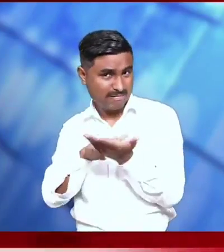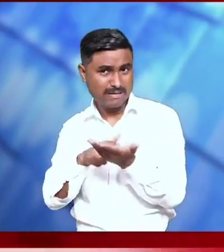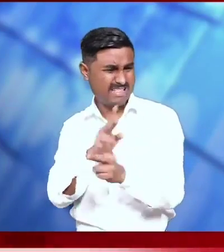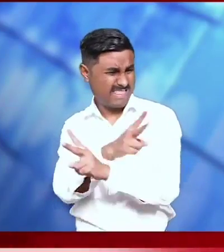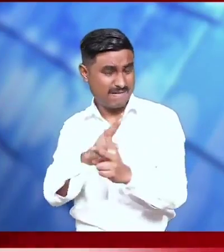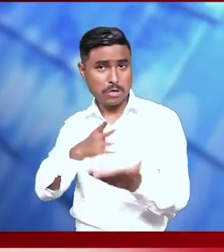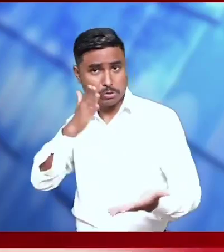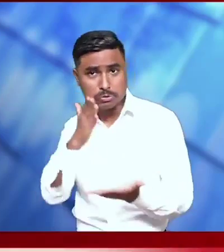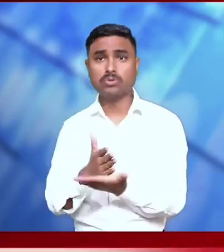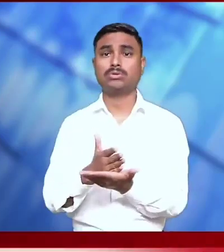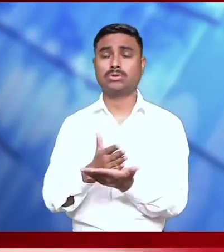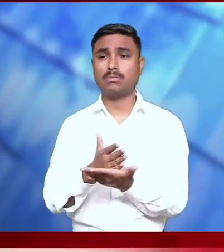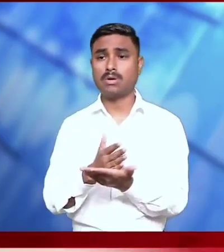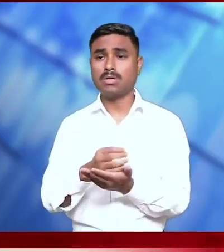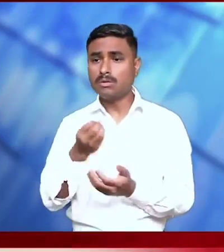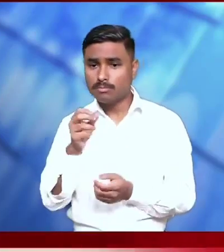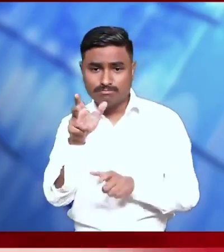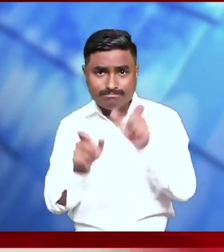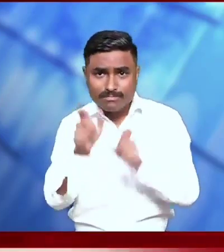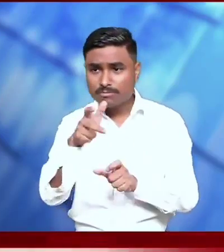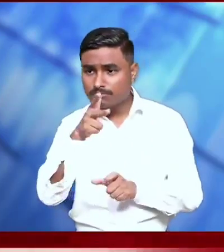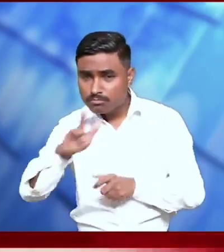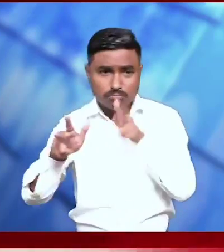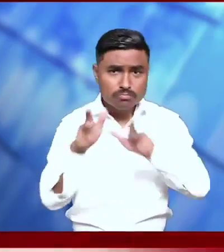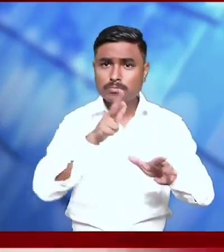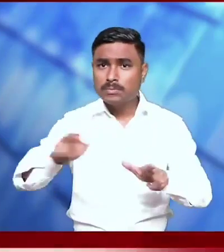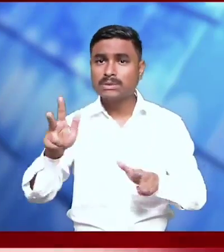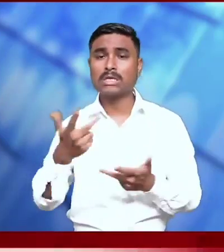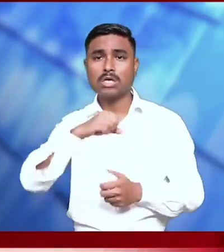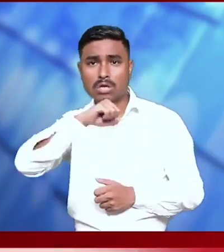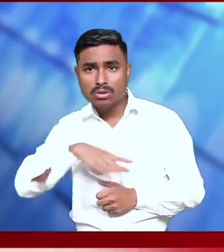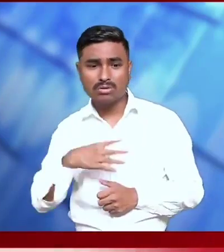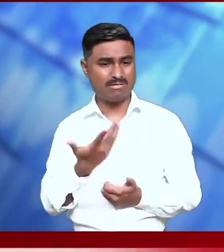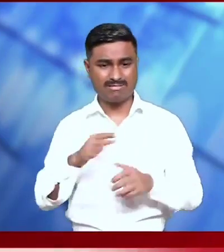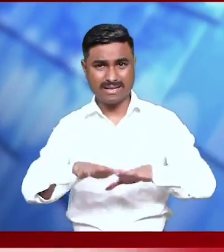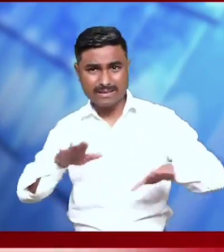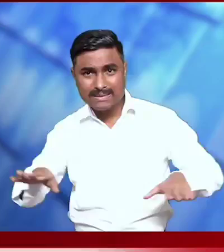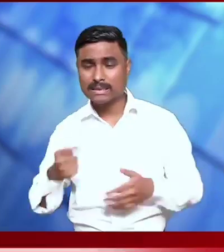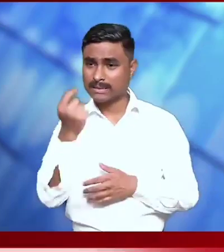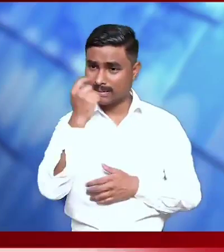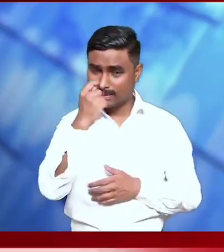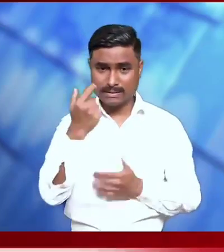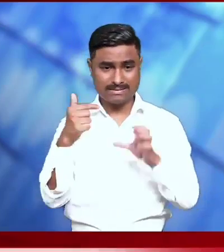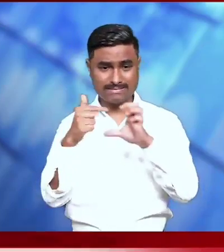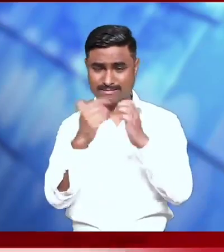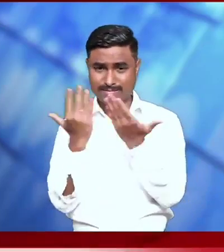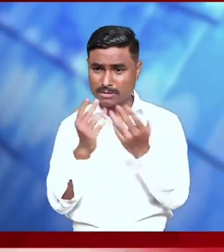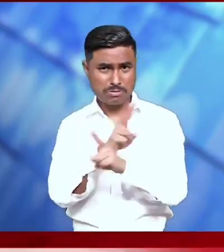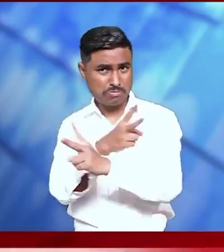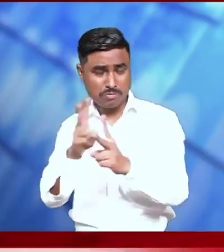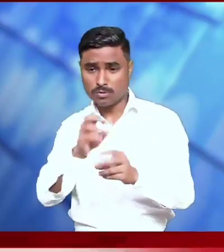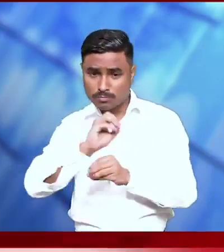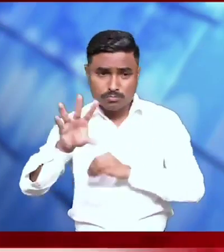on substance use through the participation of stakeholders like youth and adolescents, women,